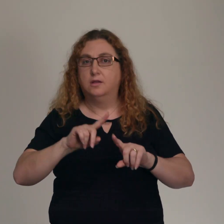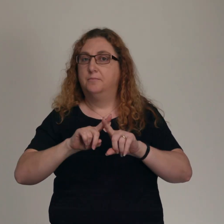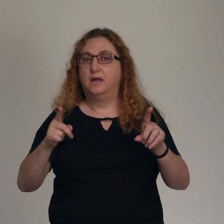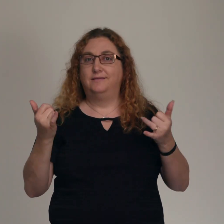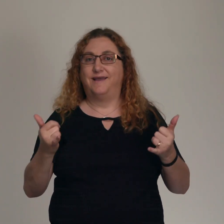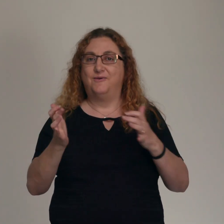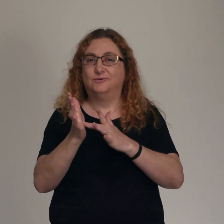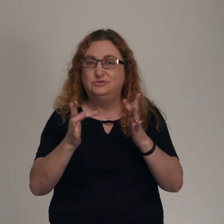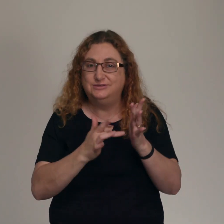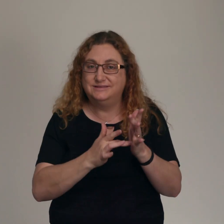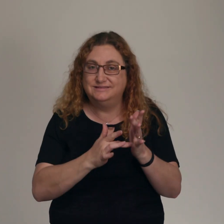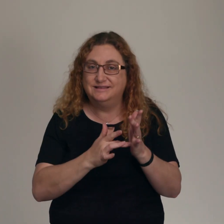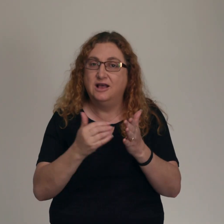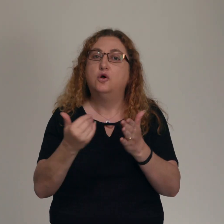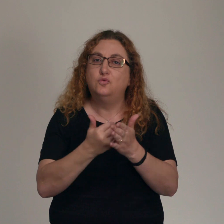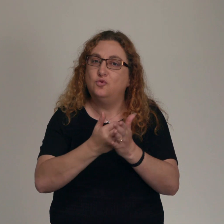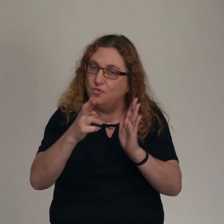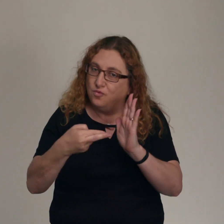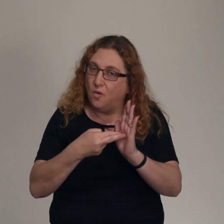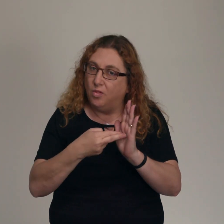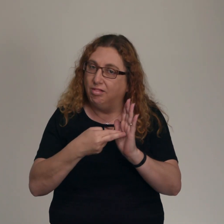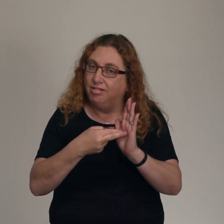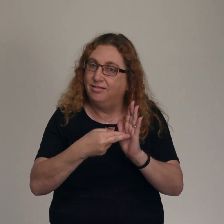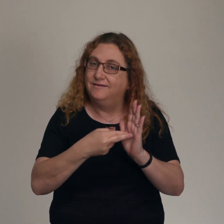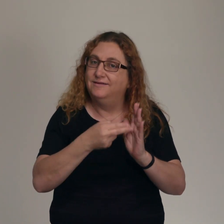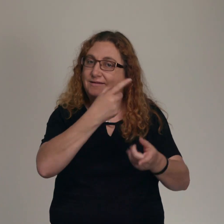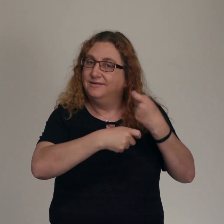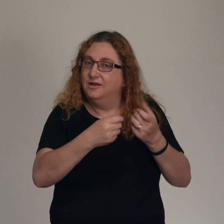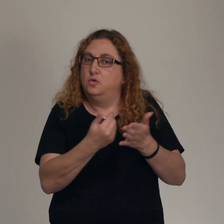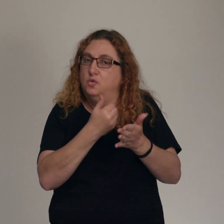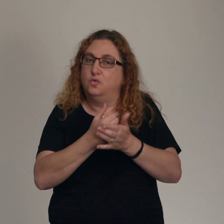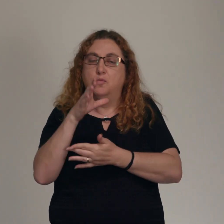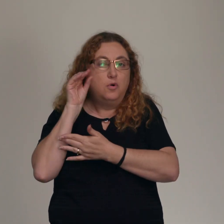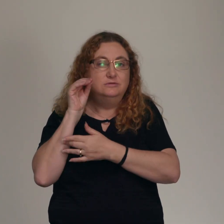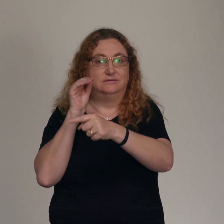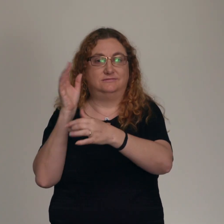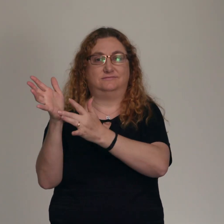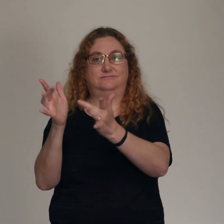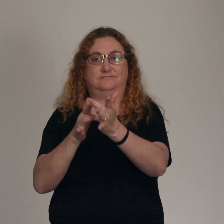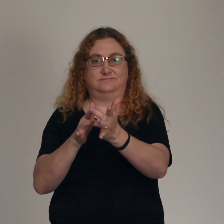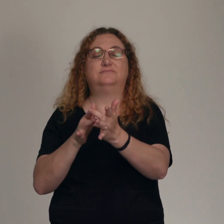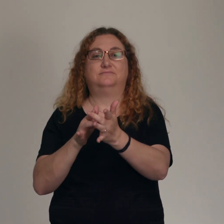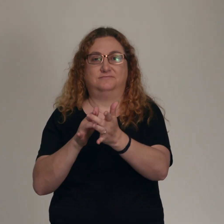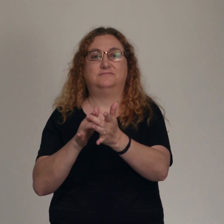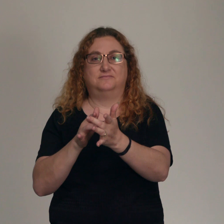So the big idea of the Sermon on the Mount, the big idea of this message that the new and greater rescuer teacher,